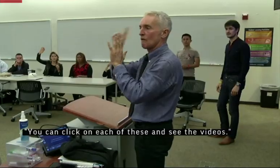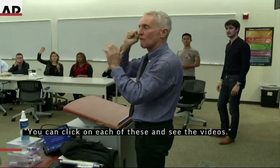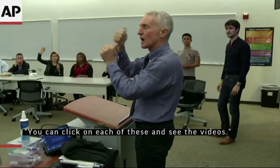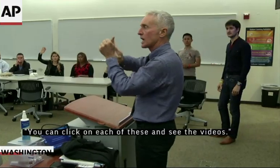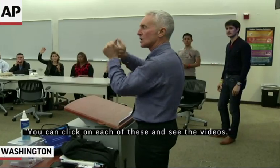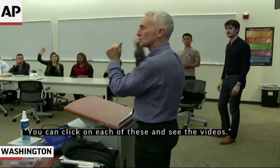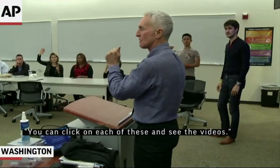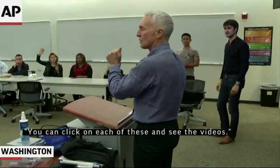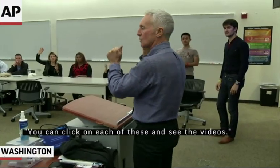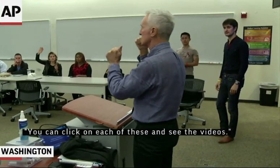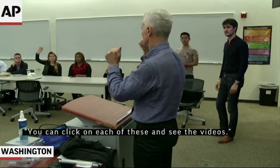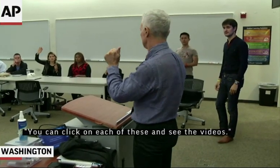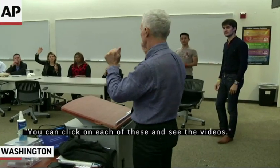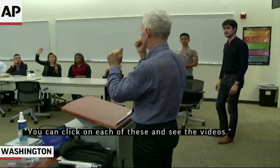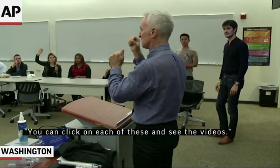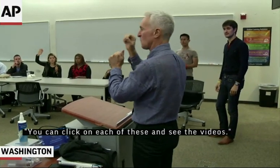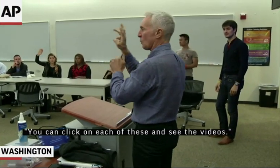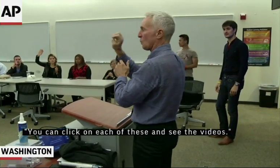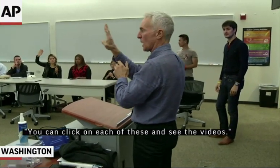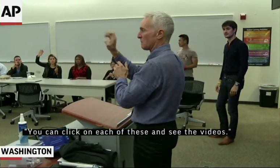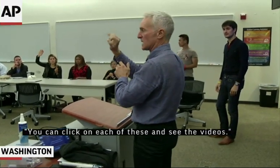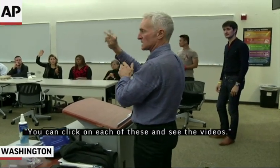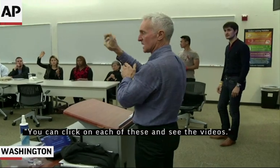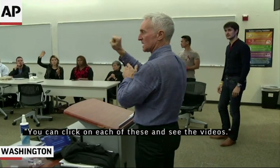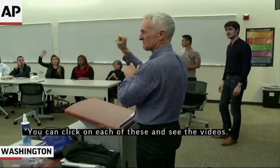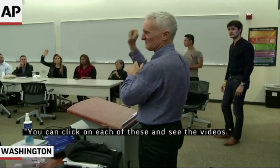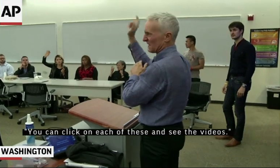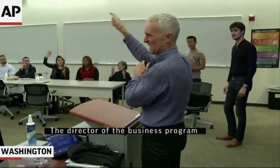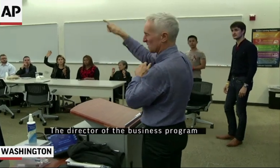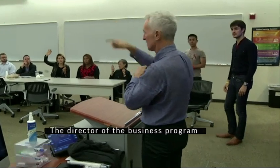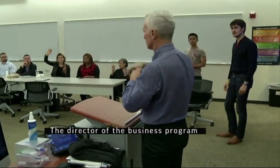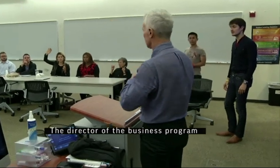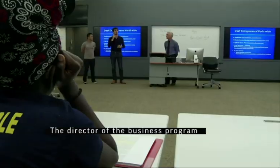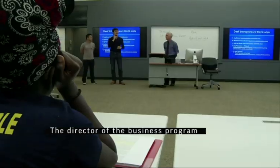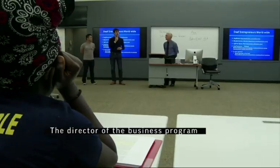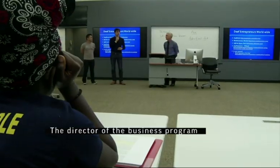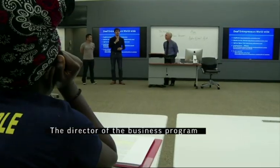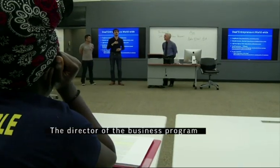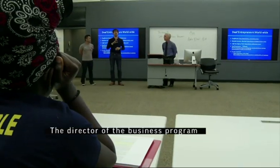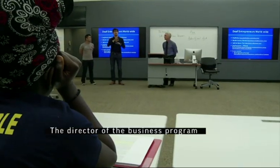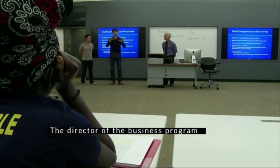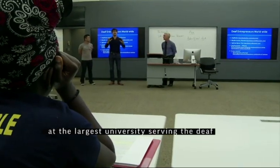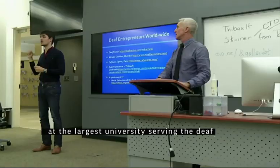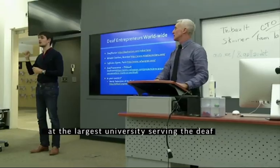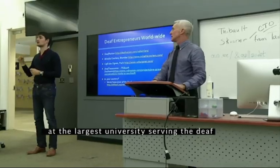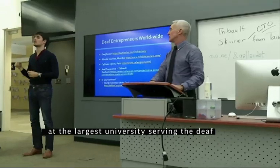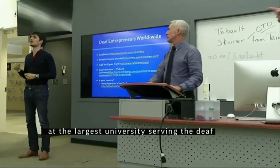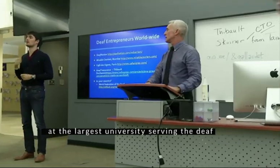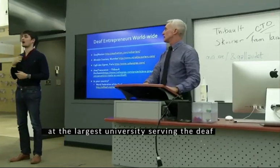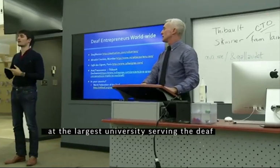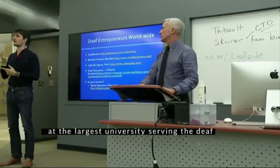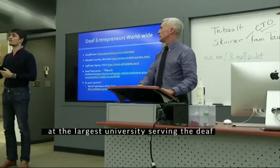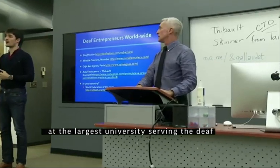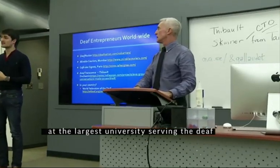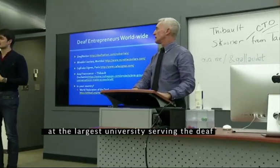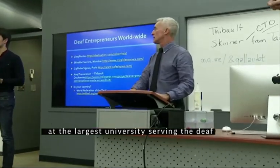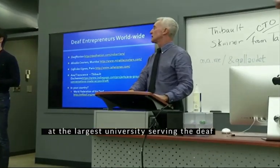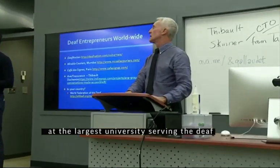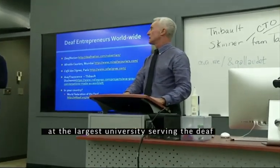You can click on each of these and see the videos. The director of the business program at the largest university serving the deaf